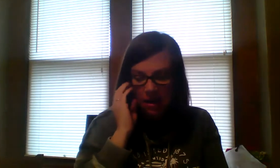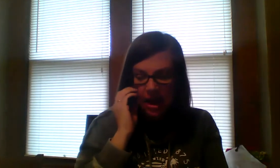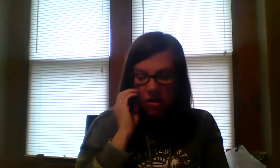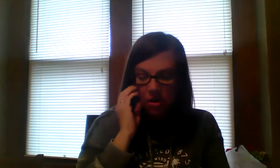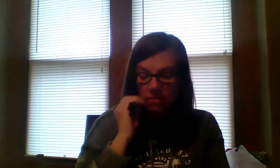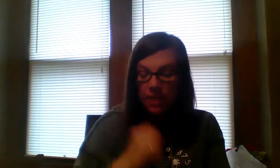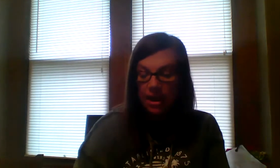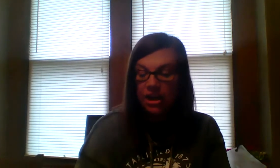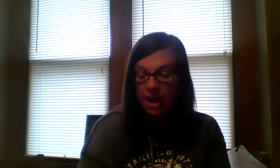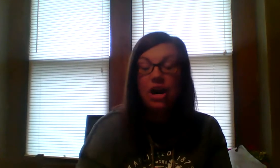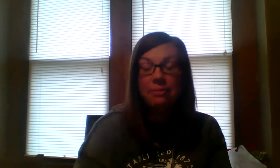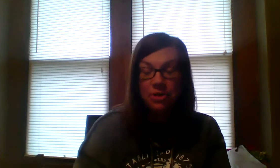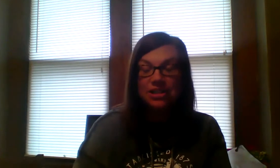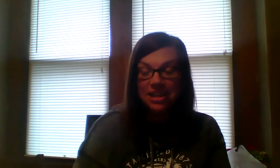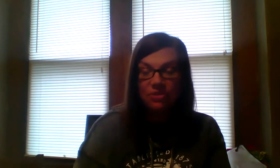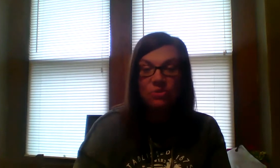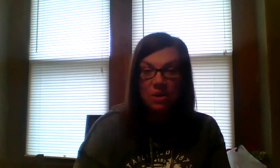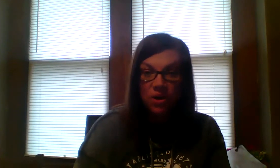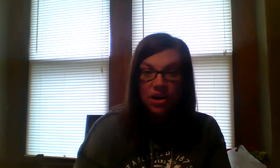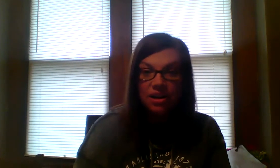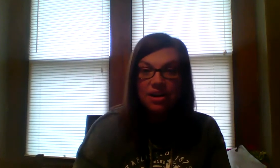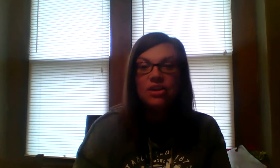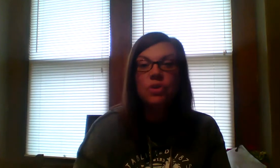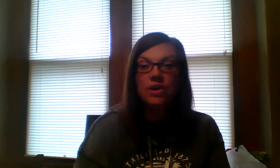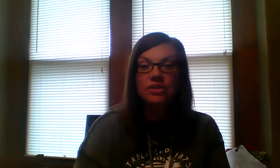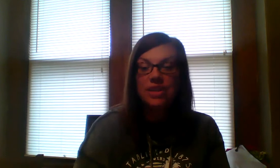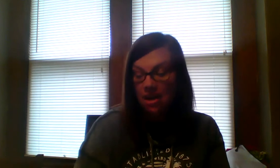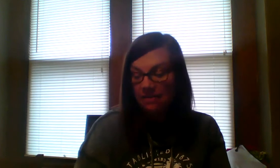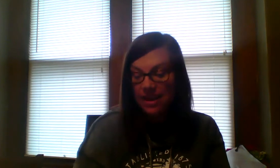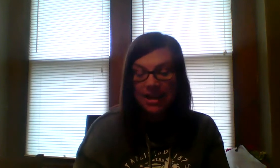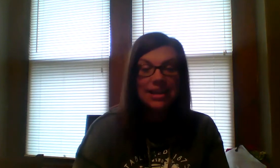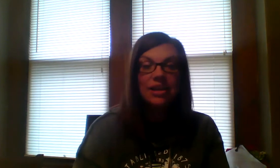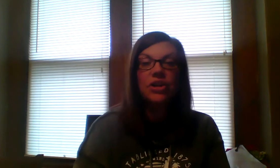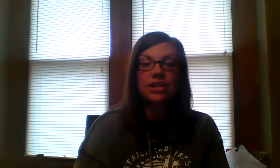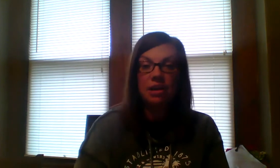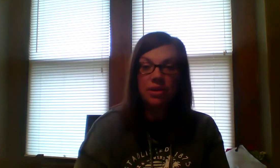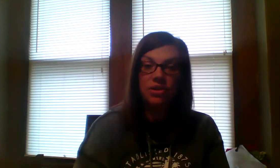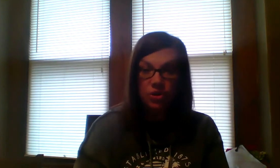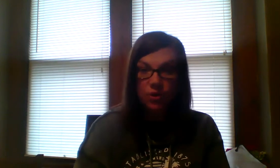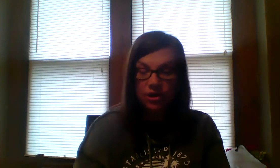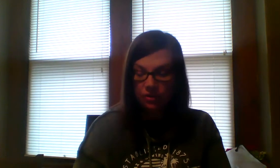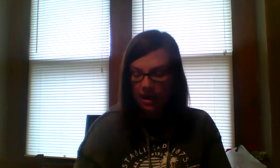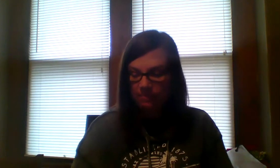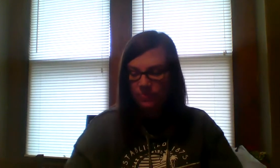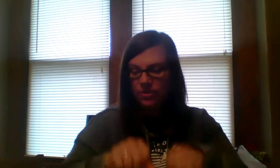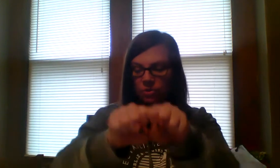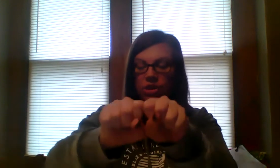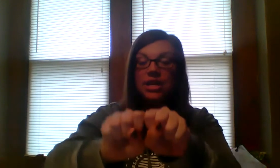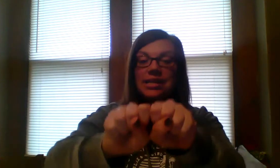Now, I'm going to give you a word. We're going to take off the ending, and you're going to tell me the new word, okay? So your word is